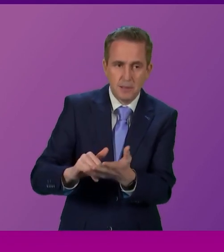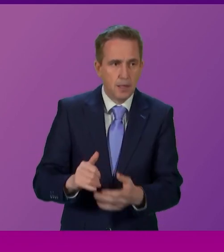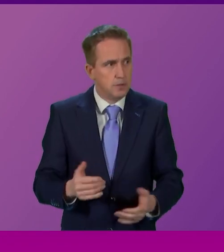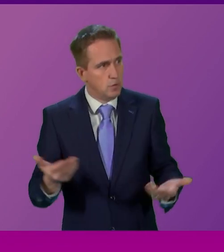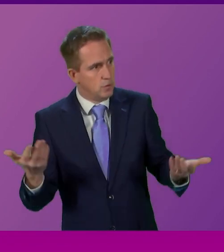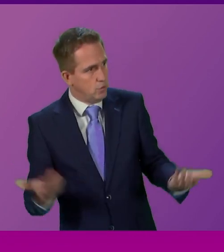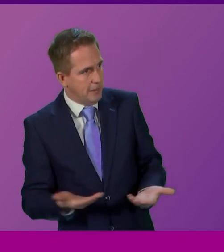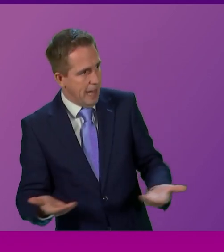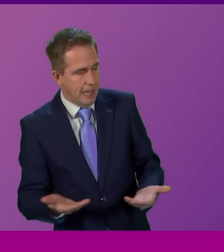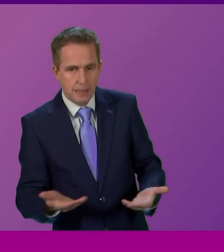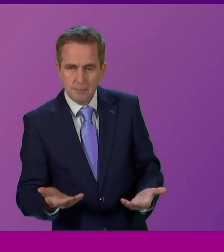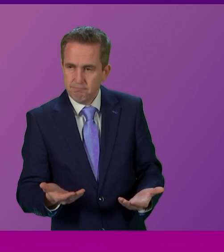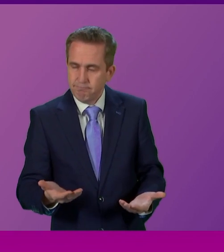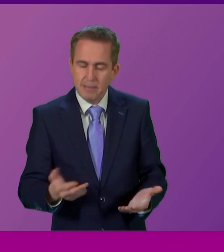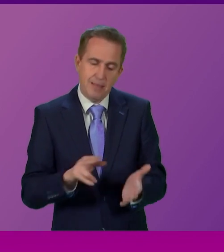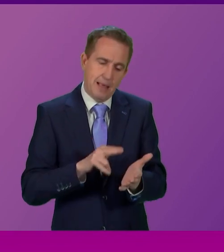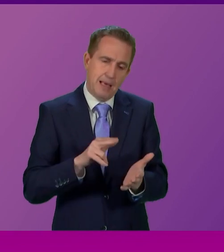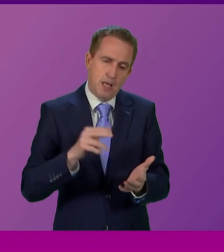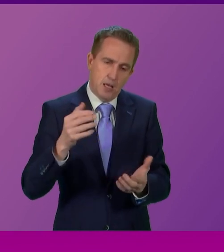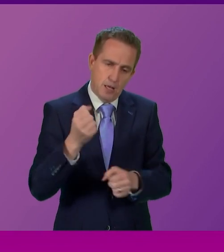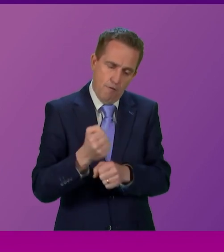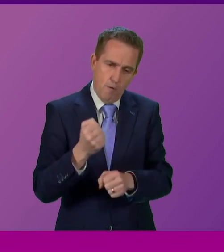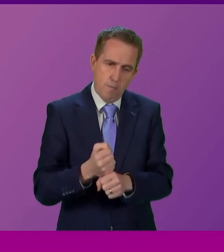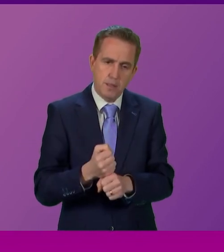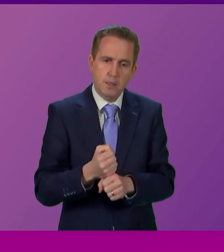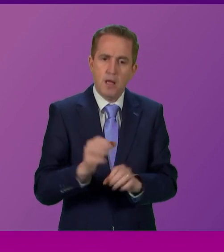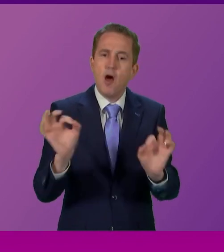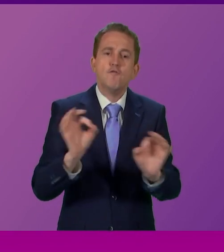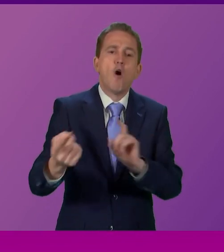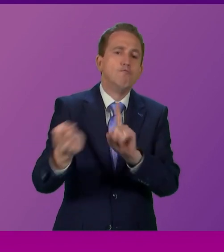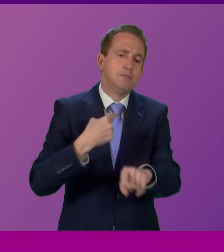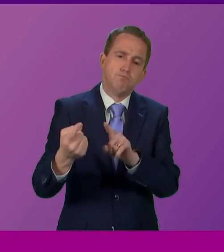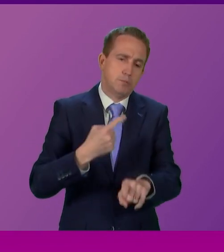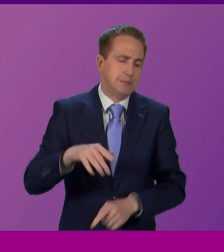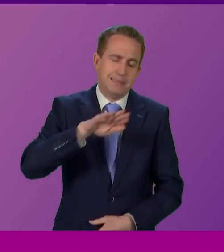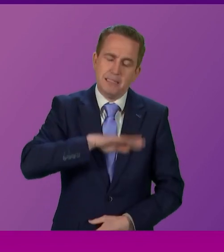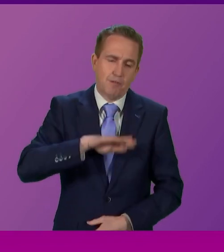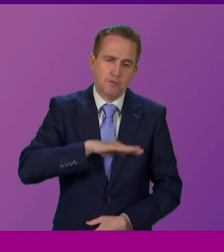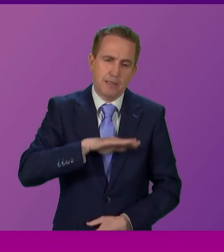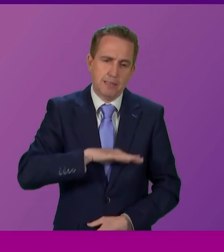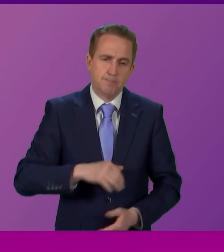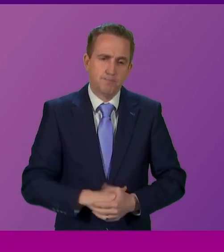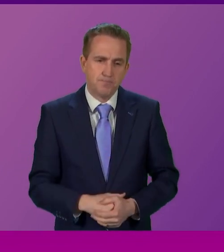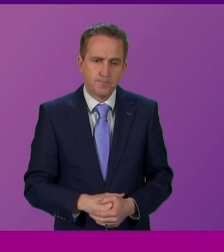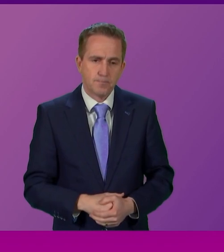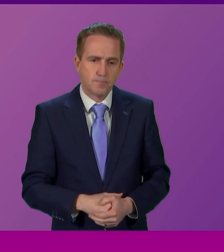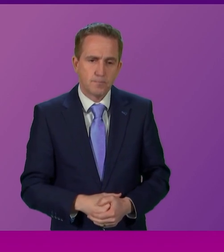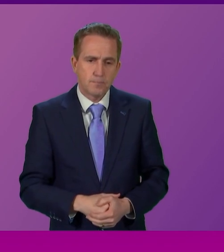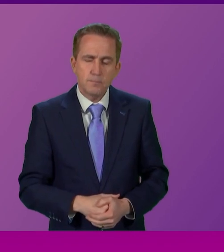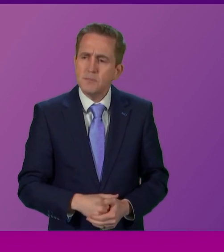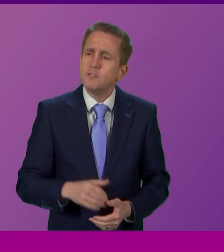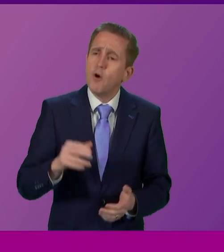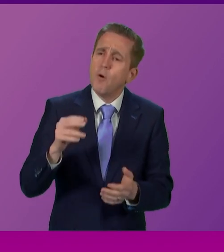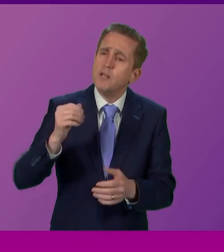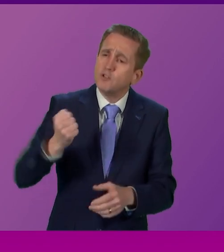another example of an inadequate response to that crisis by this Government. When asked to list what the Scottish Government should